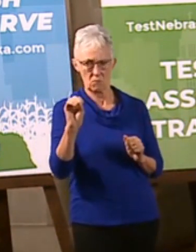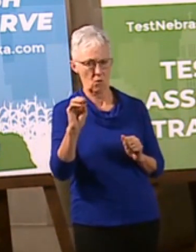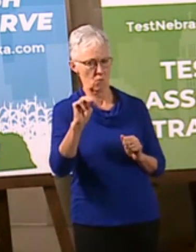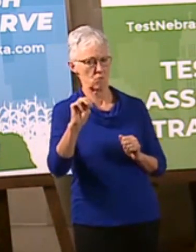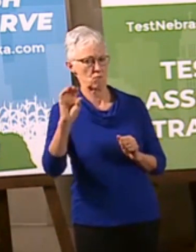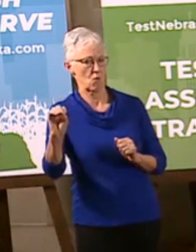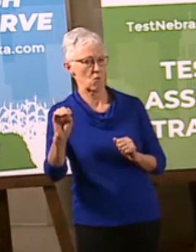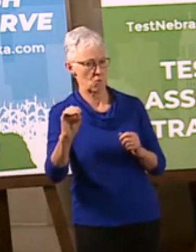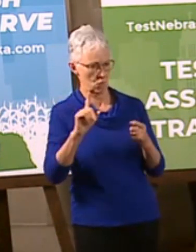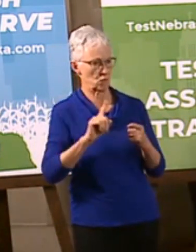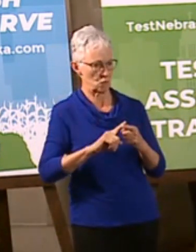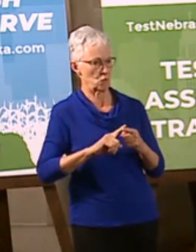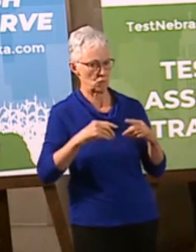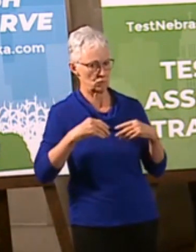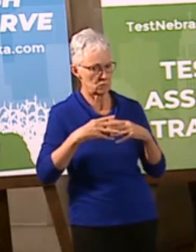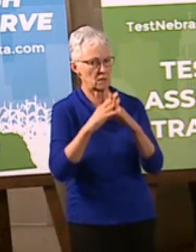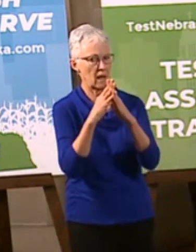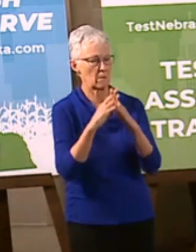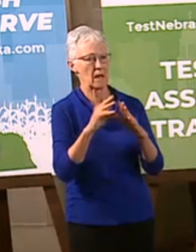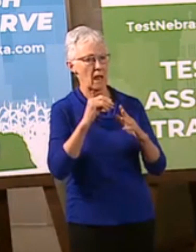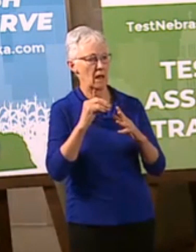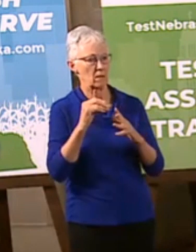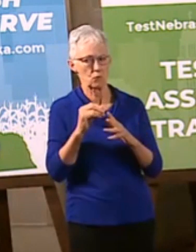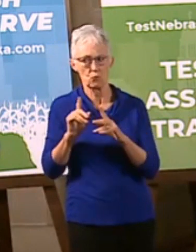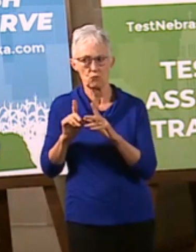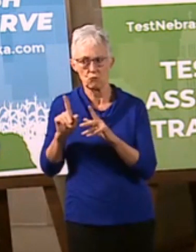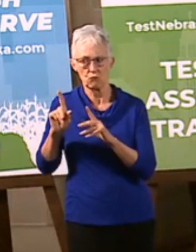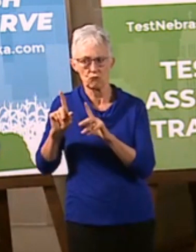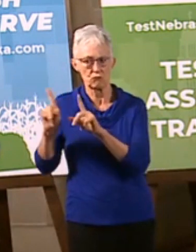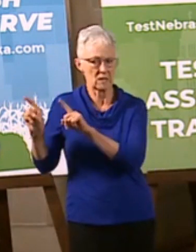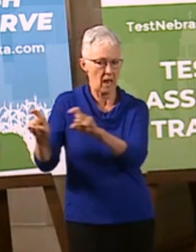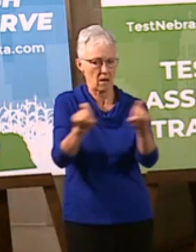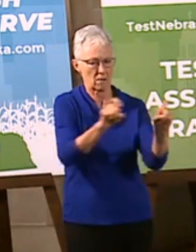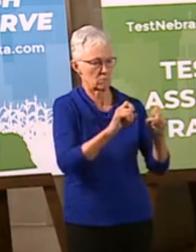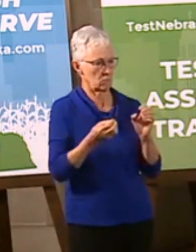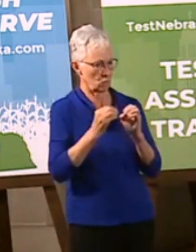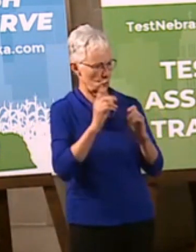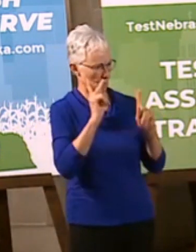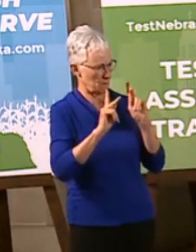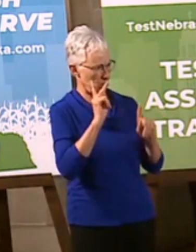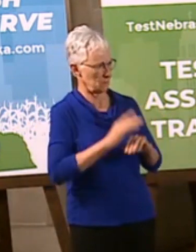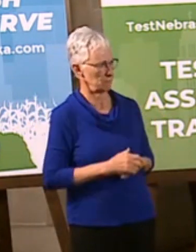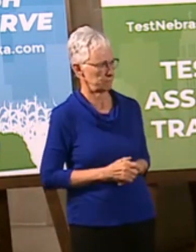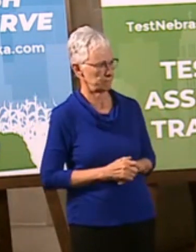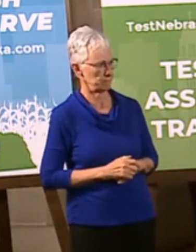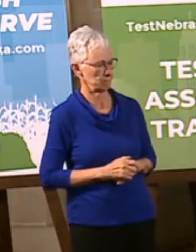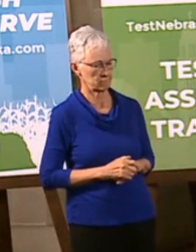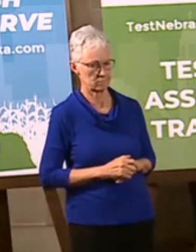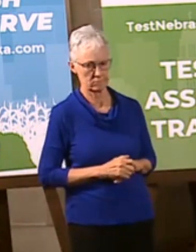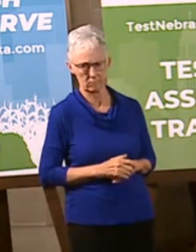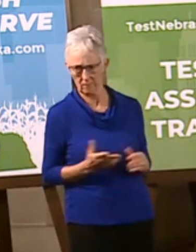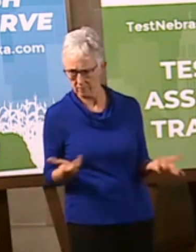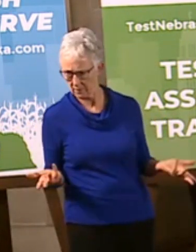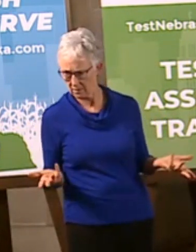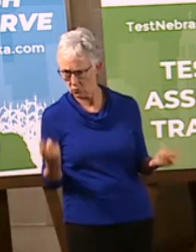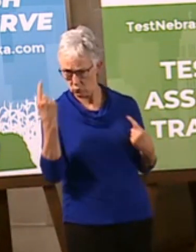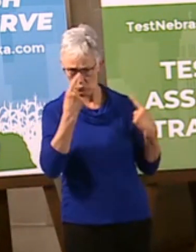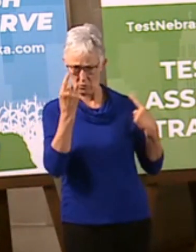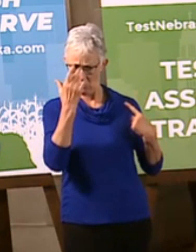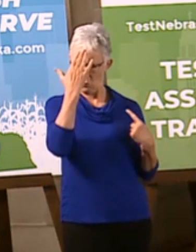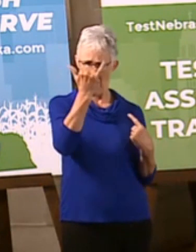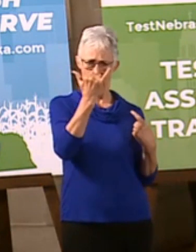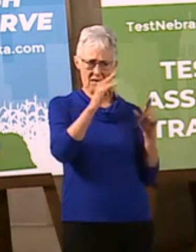how we're going to be able to expand testing because this is one of the things people have been talking about. Now why is testing so important? It's because